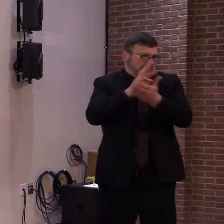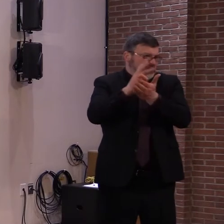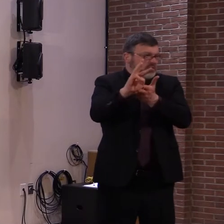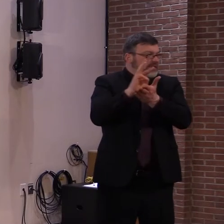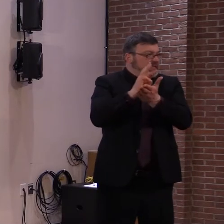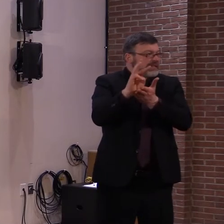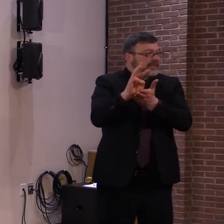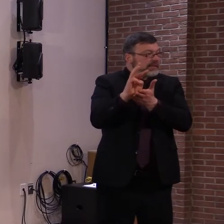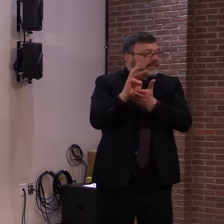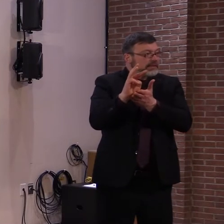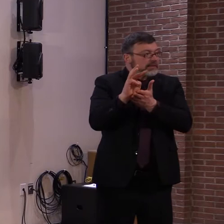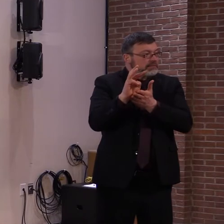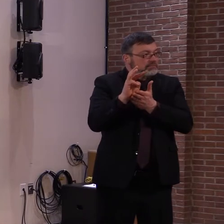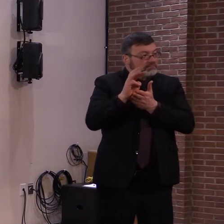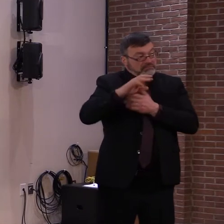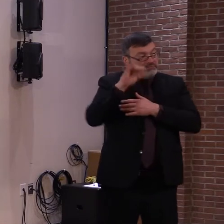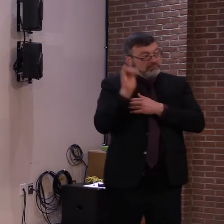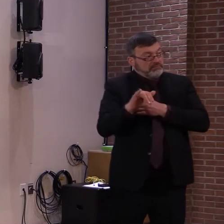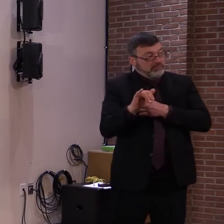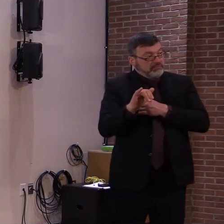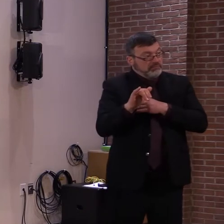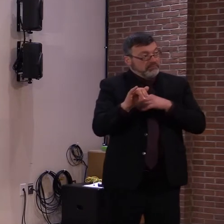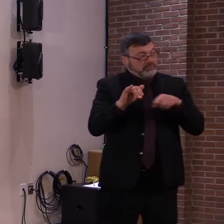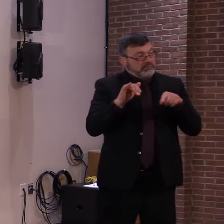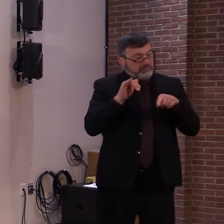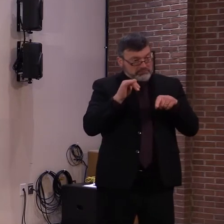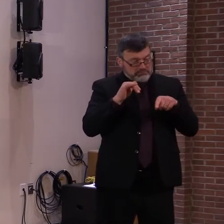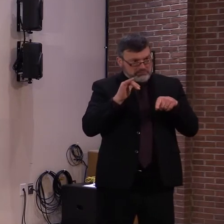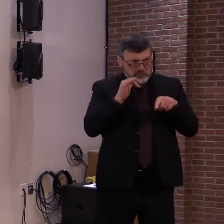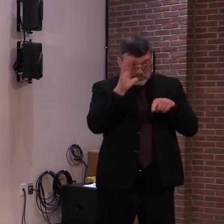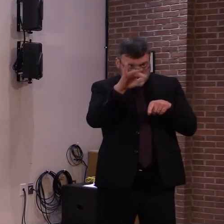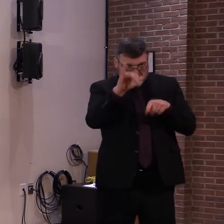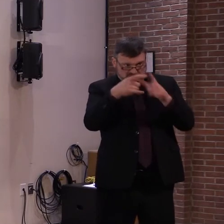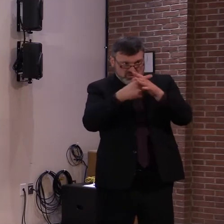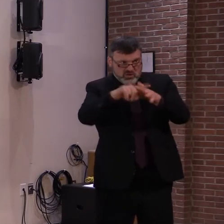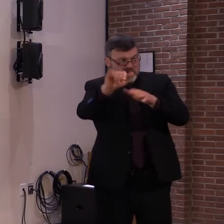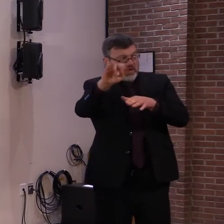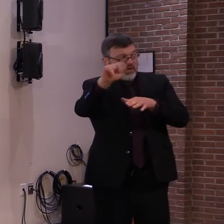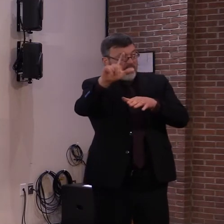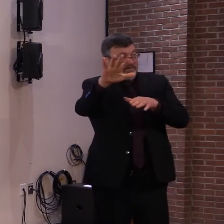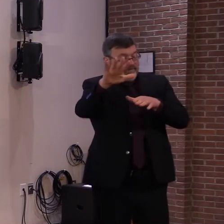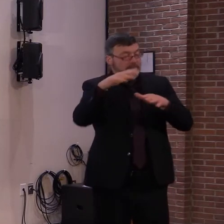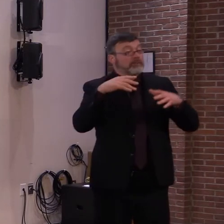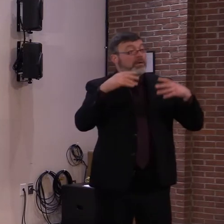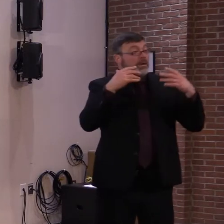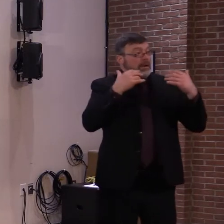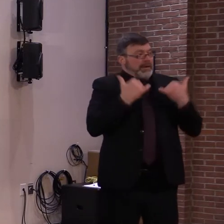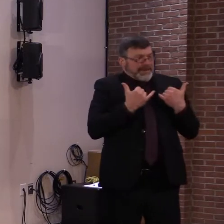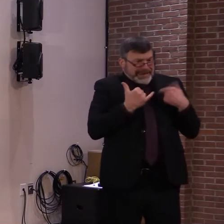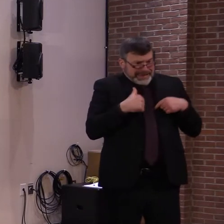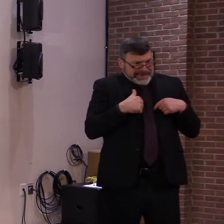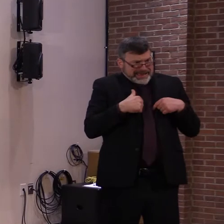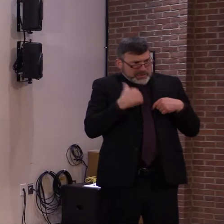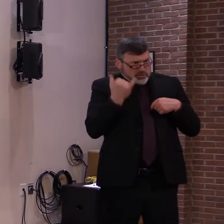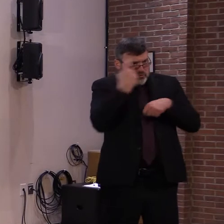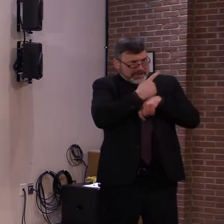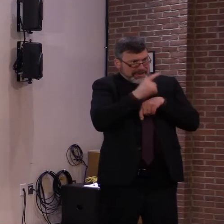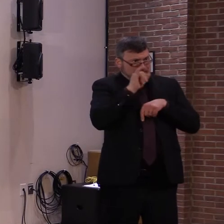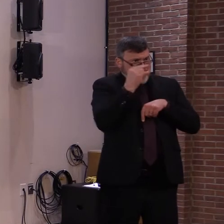on January 25th, that's today and before the 25th, we must ensure